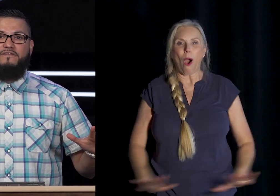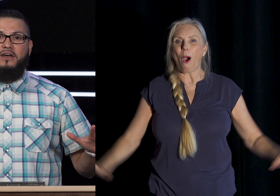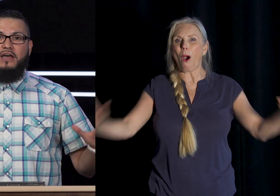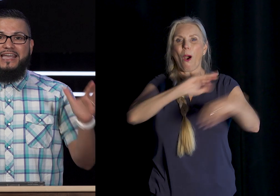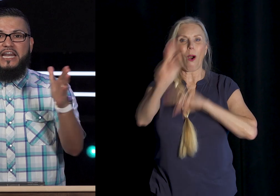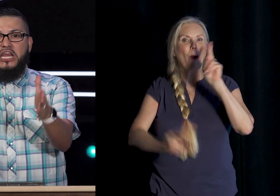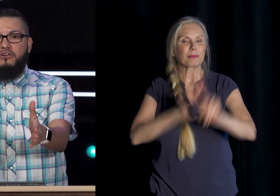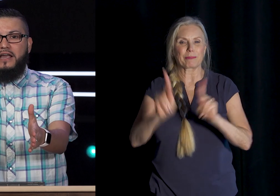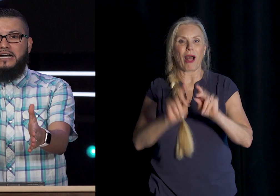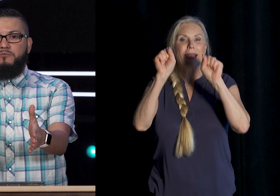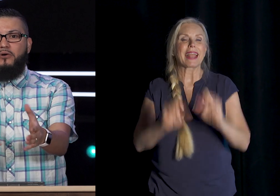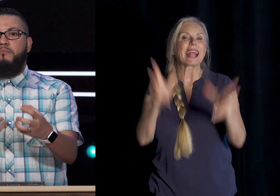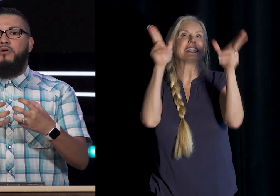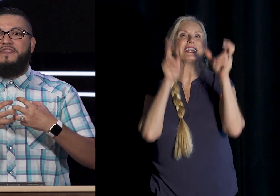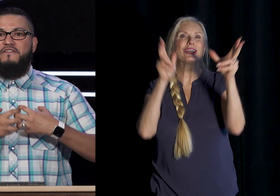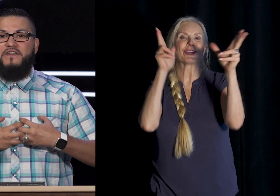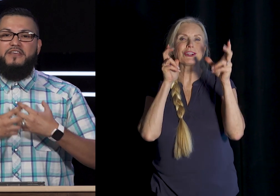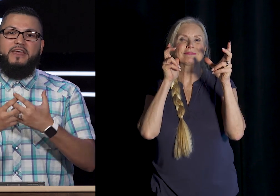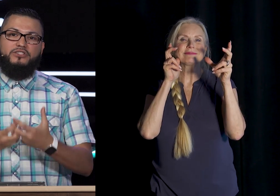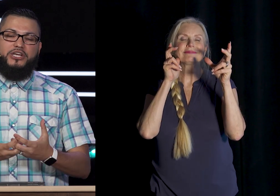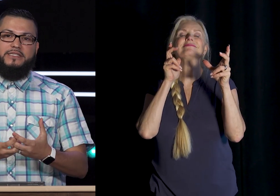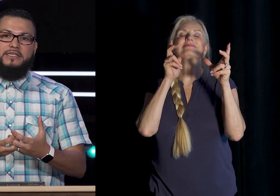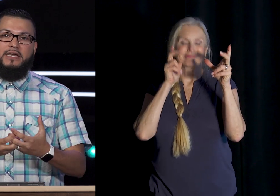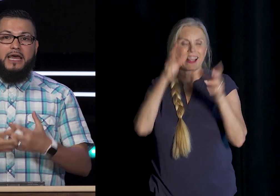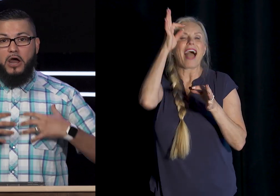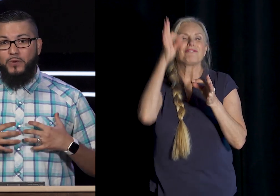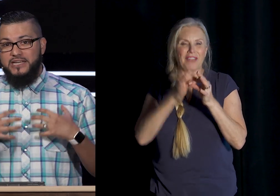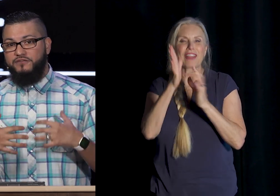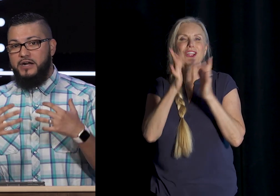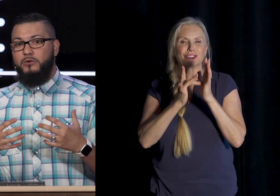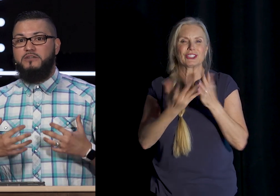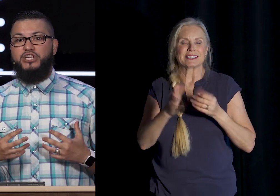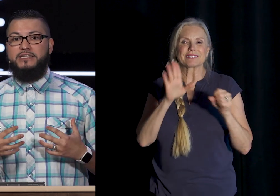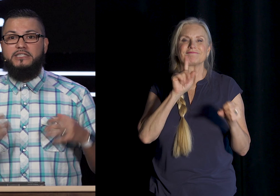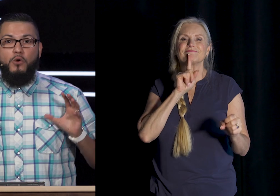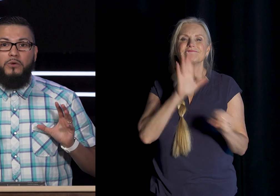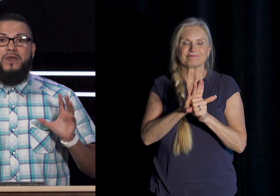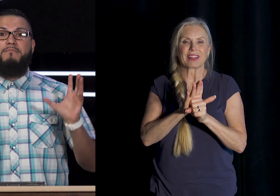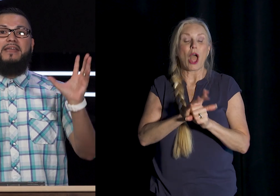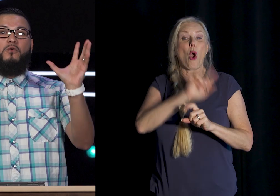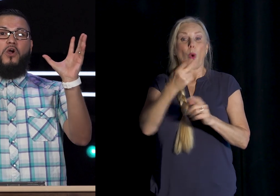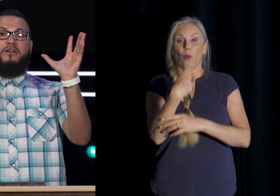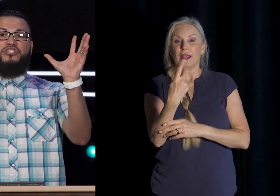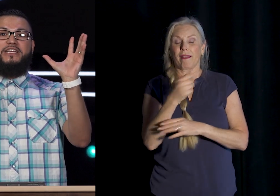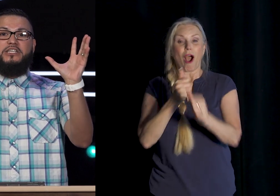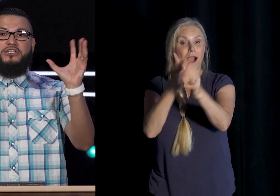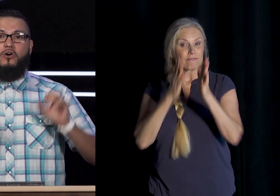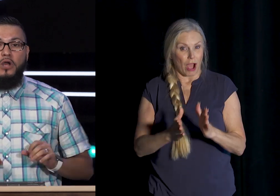Can hear the gospel And put their faith In Jesus Now we as followers Of Jesus When we make The word of Jesus Known